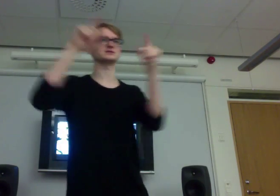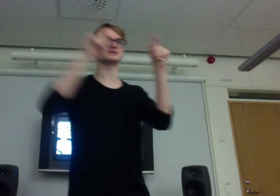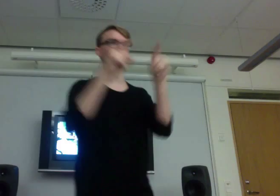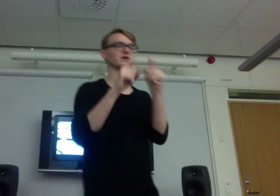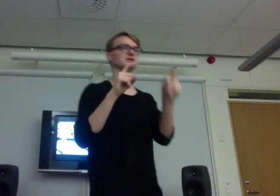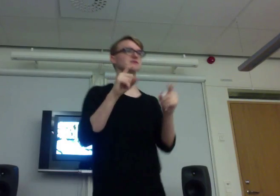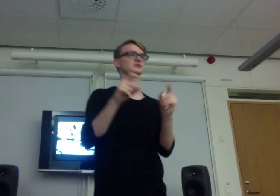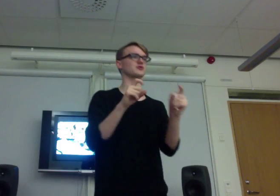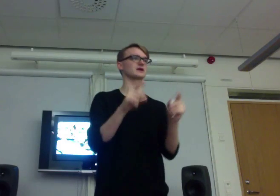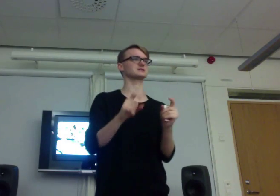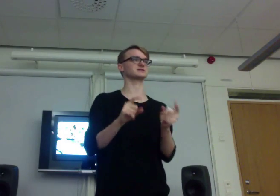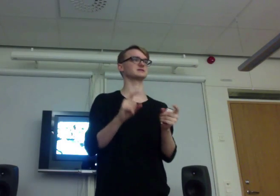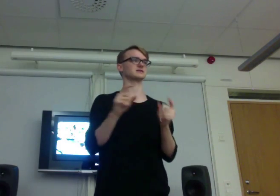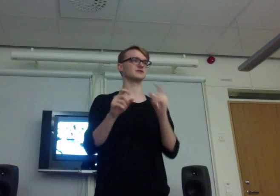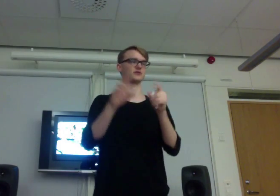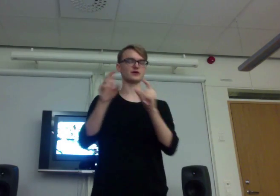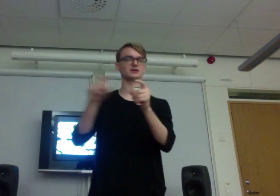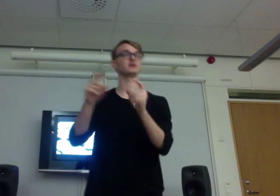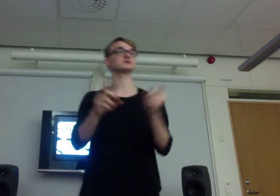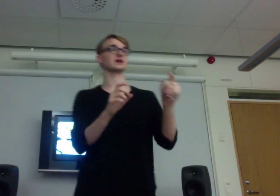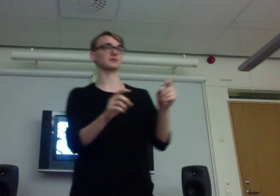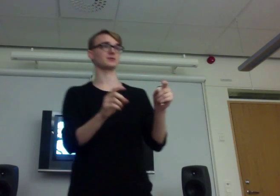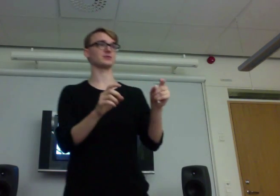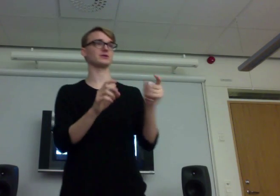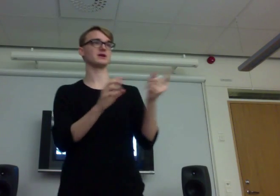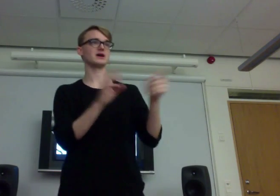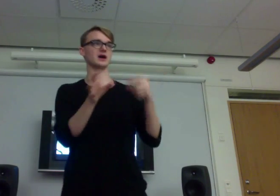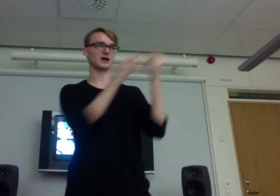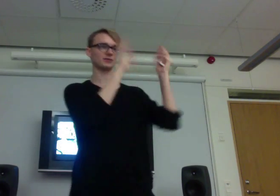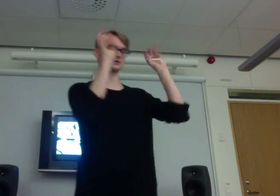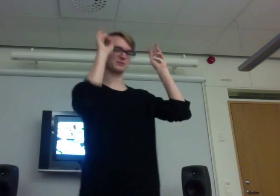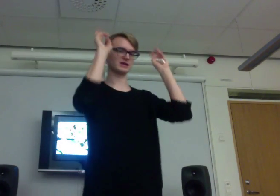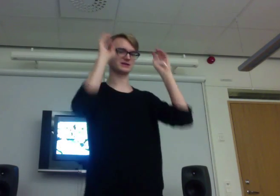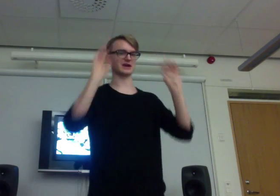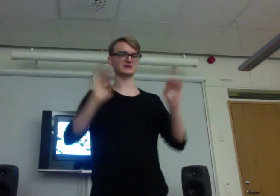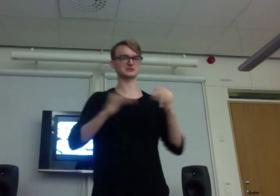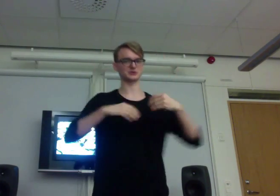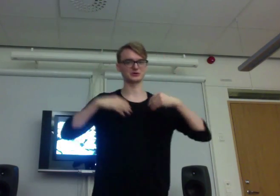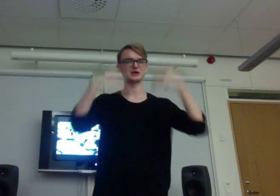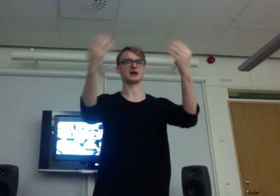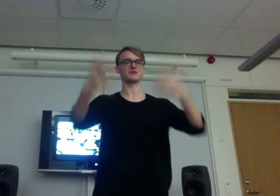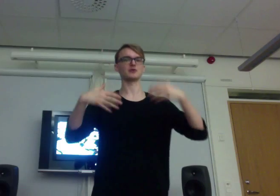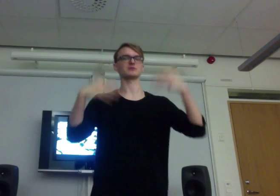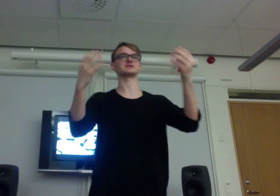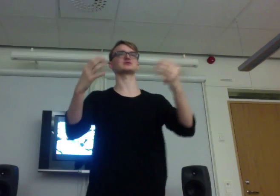and finding trails and finding clues and helping people, helping the main characters or evolving the story.